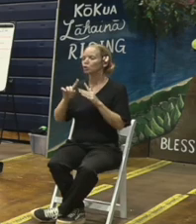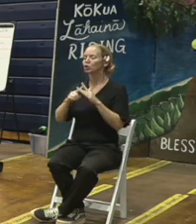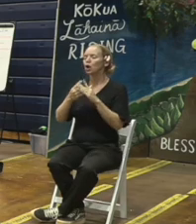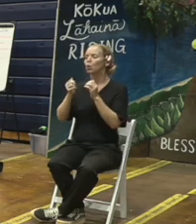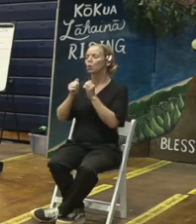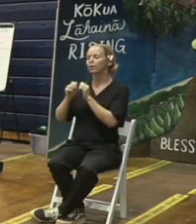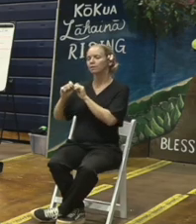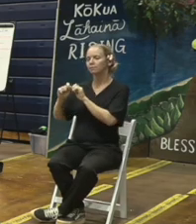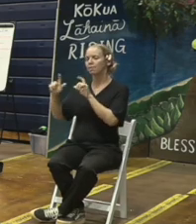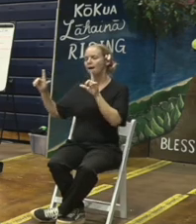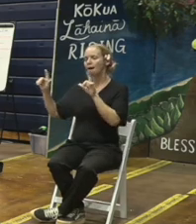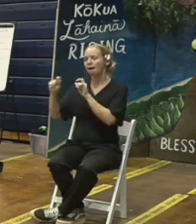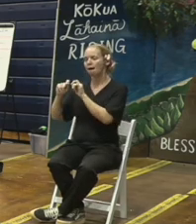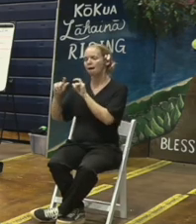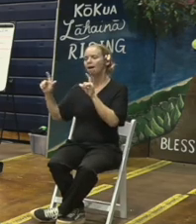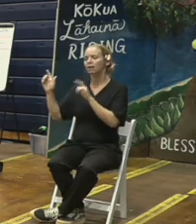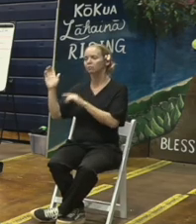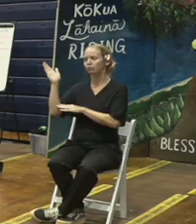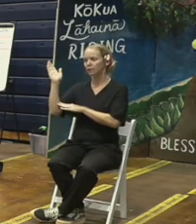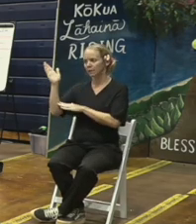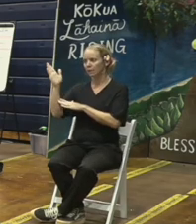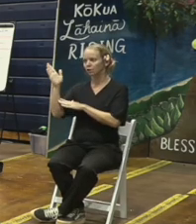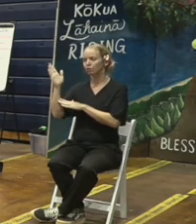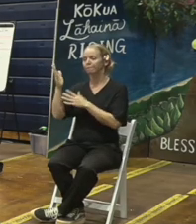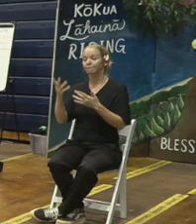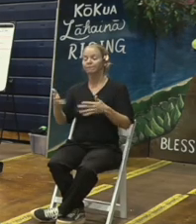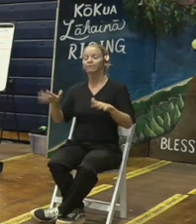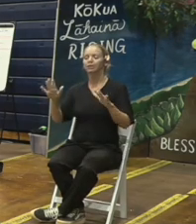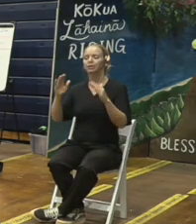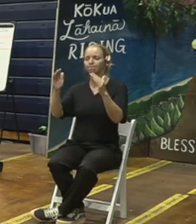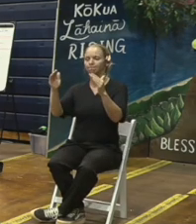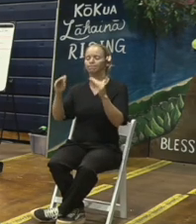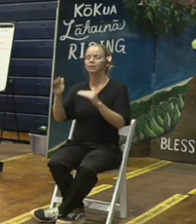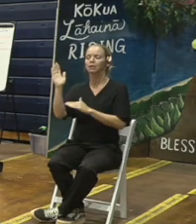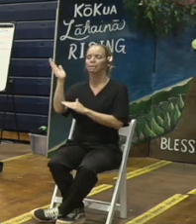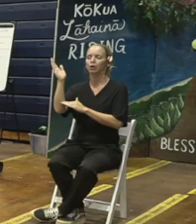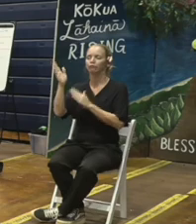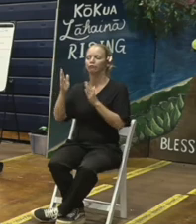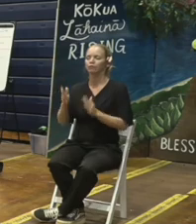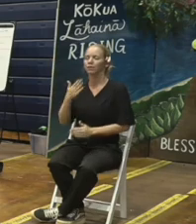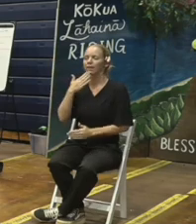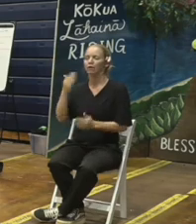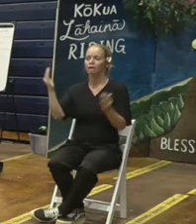presentation and then get to the speakers. Thank you guys for coming.